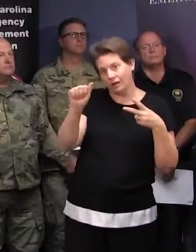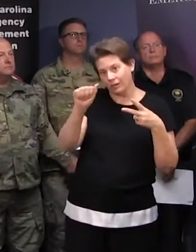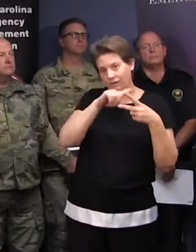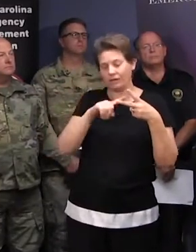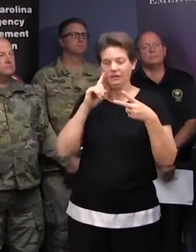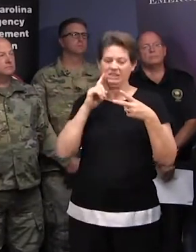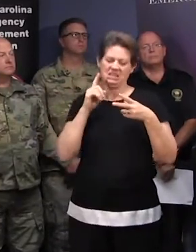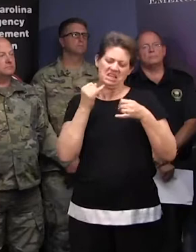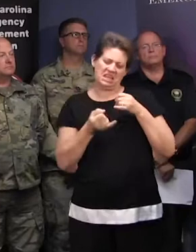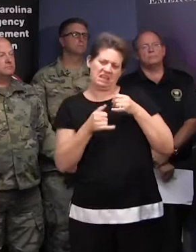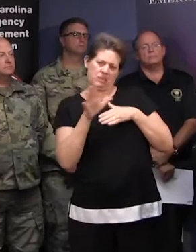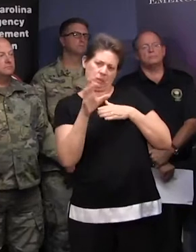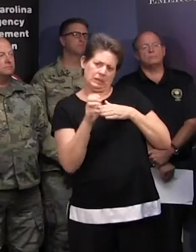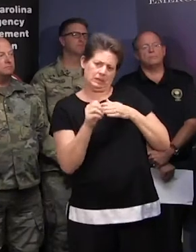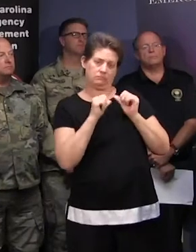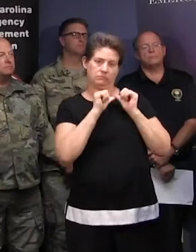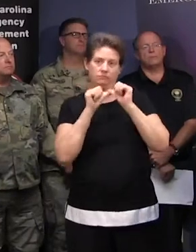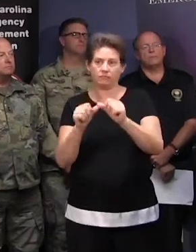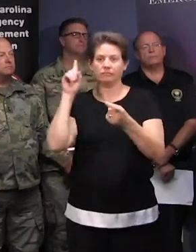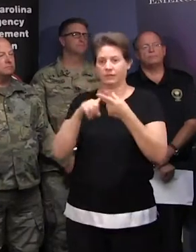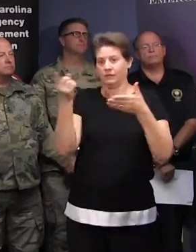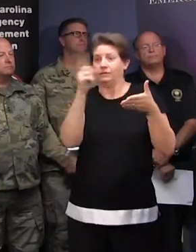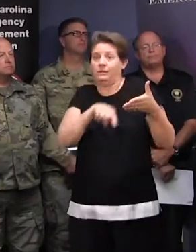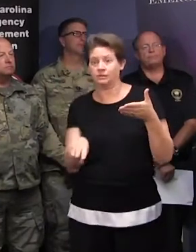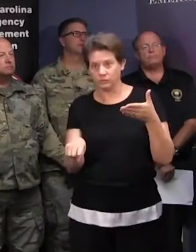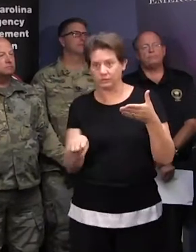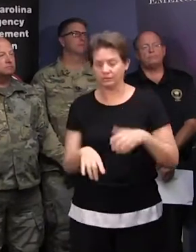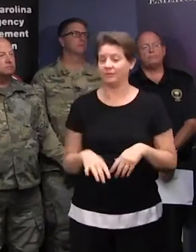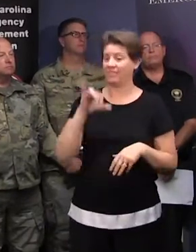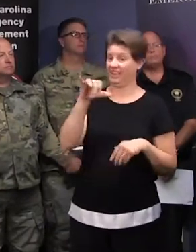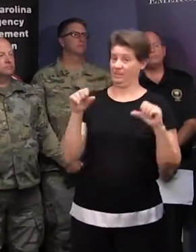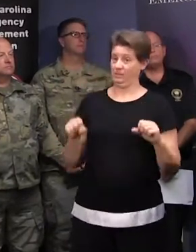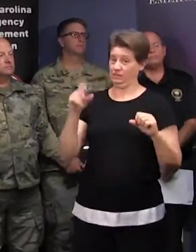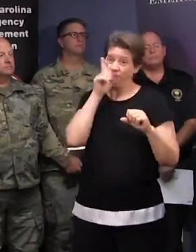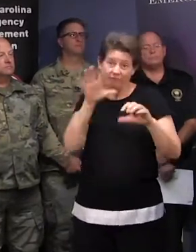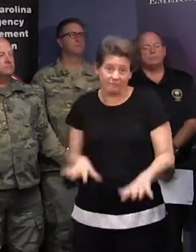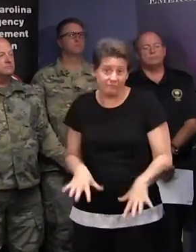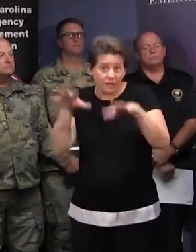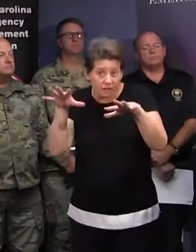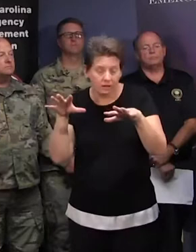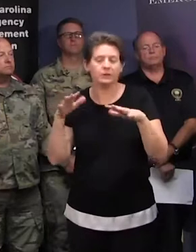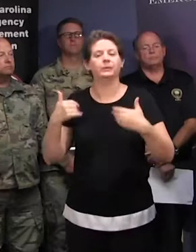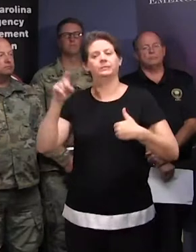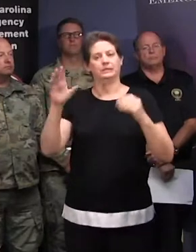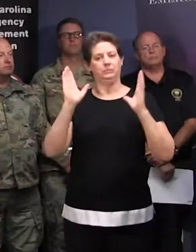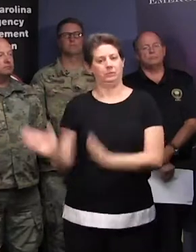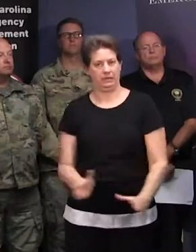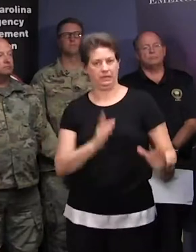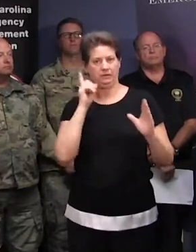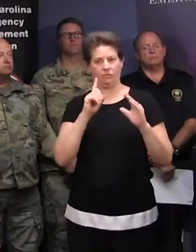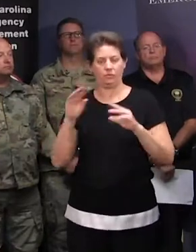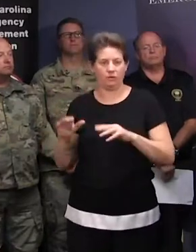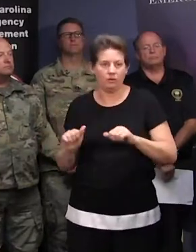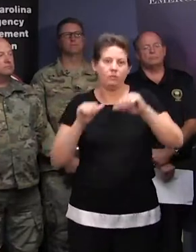persisting through next week. So given the threat for flash flooding and eventual river flooding, it's important to be prepared to seek higher ground